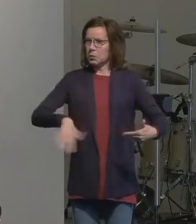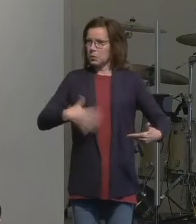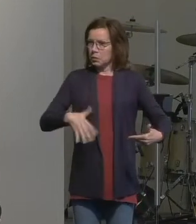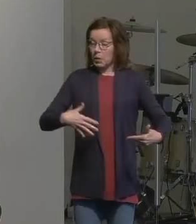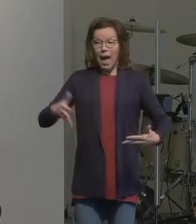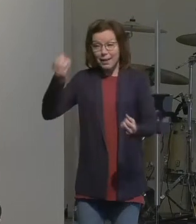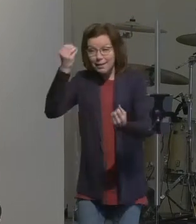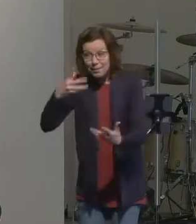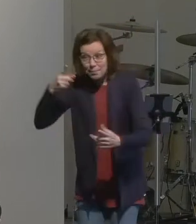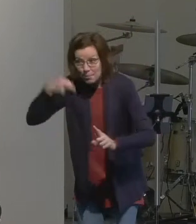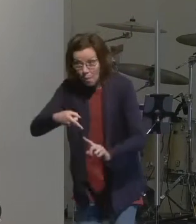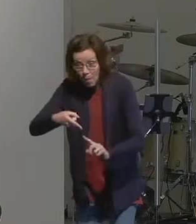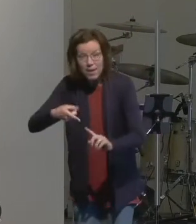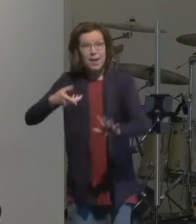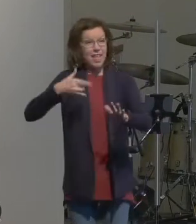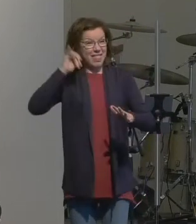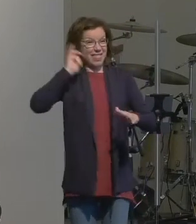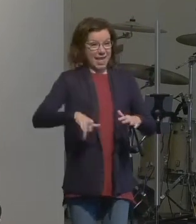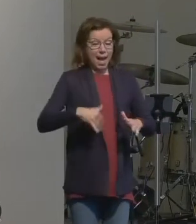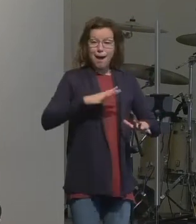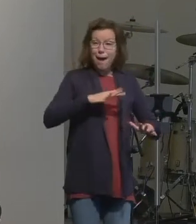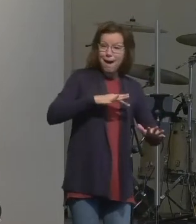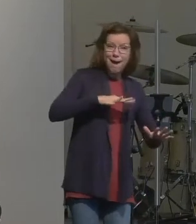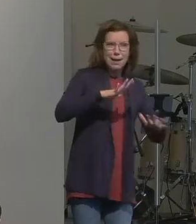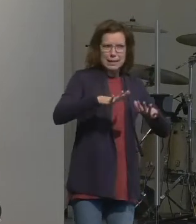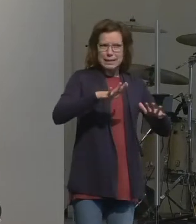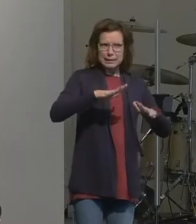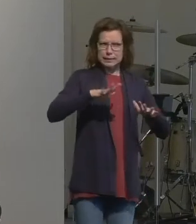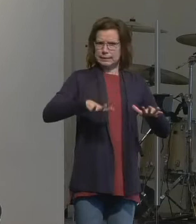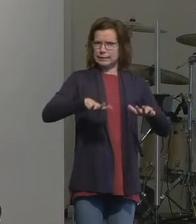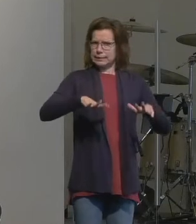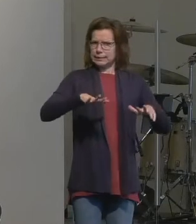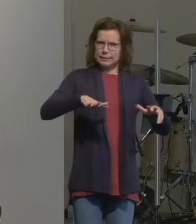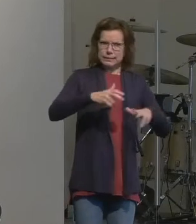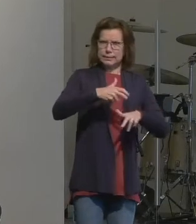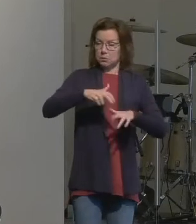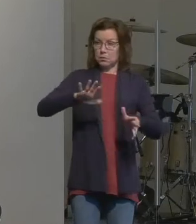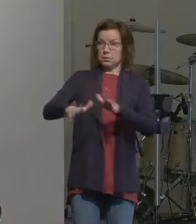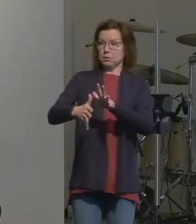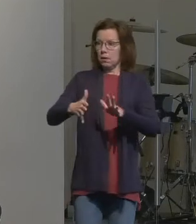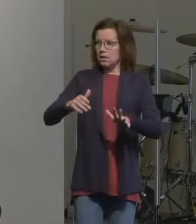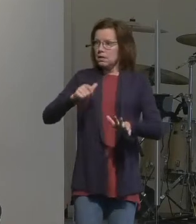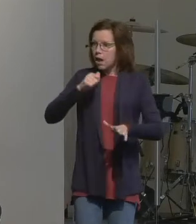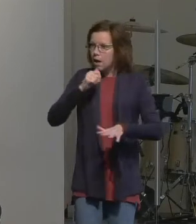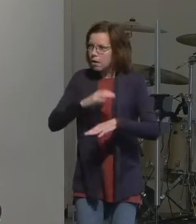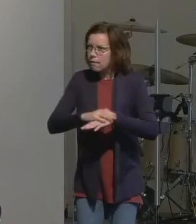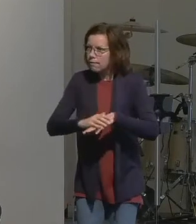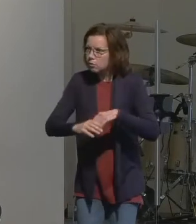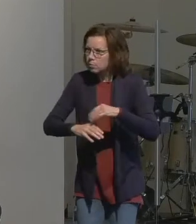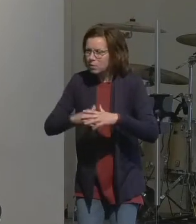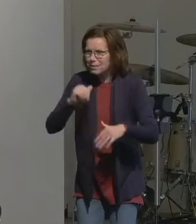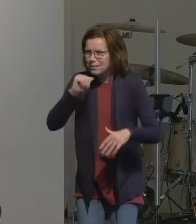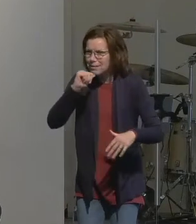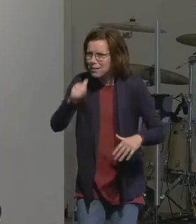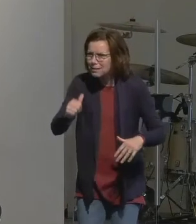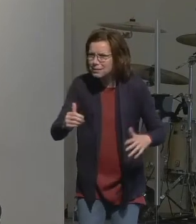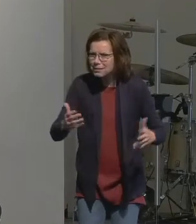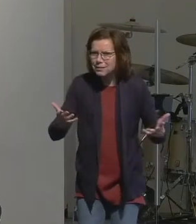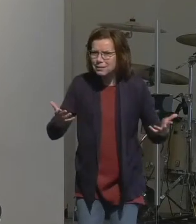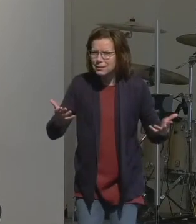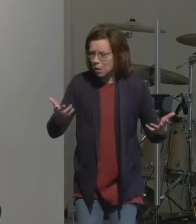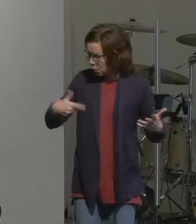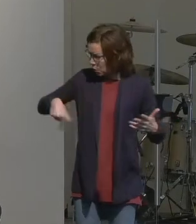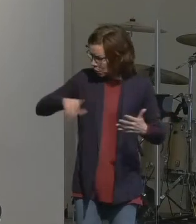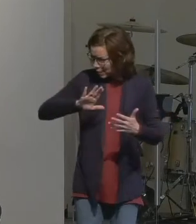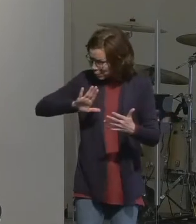it was an uncomfortable transition that was necessary for any of the people who had gone to the airport to become